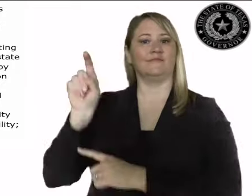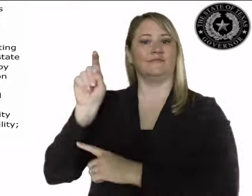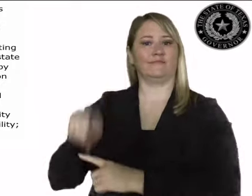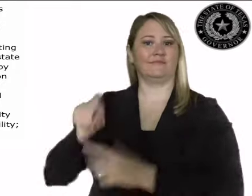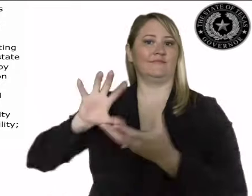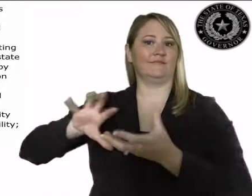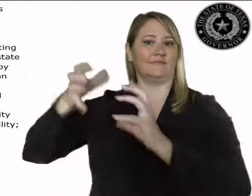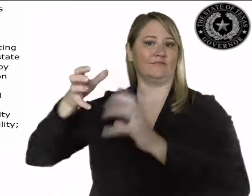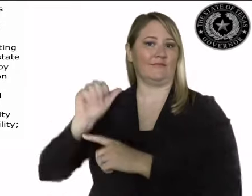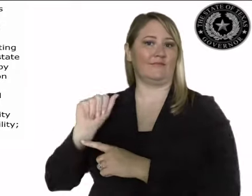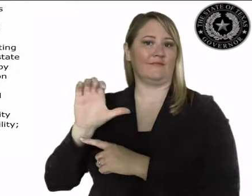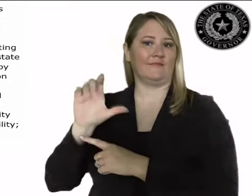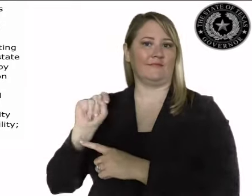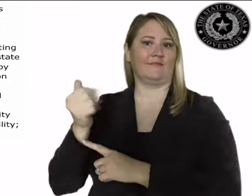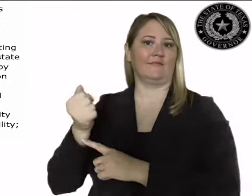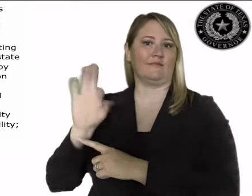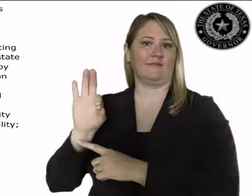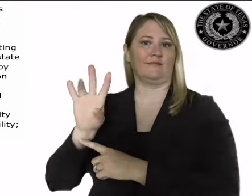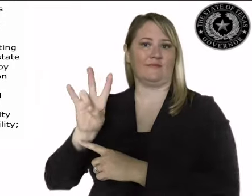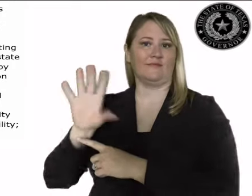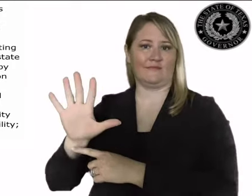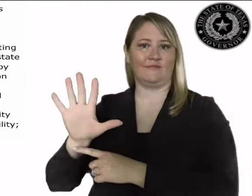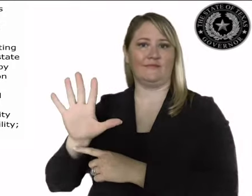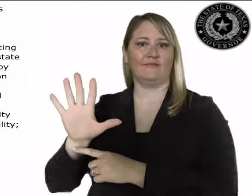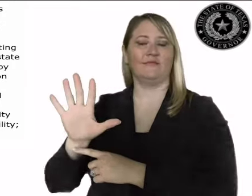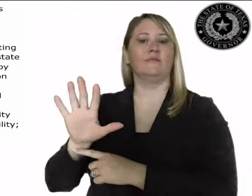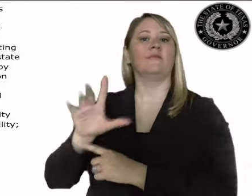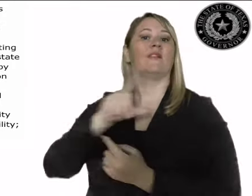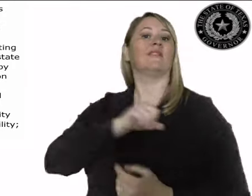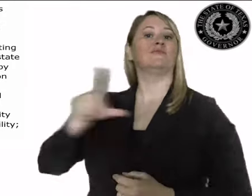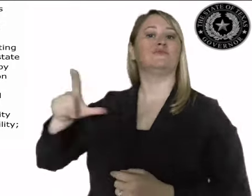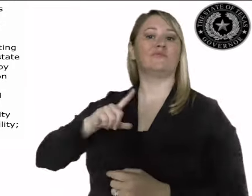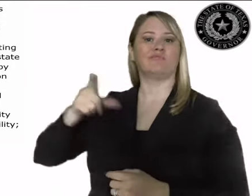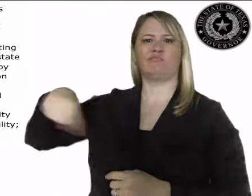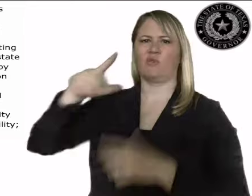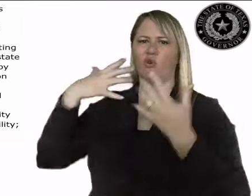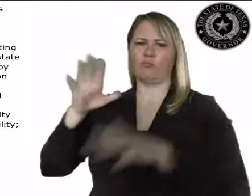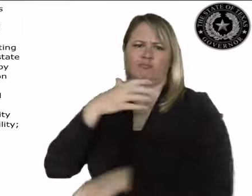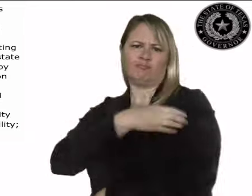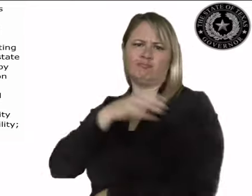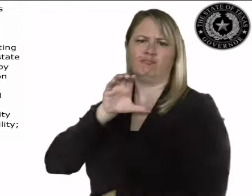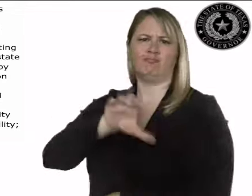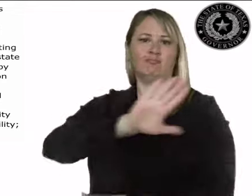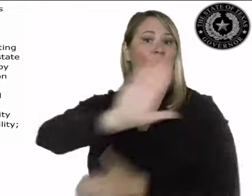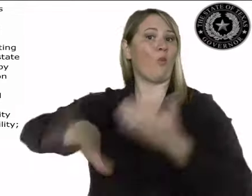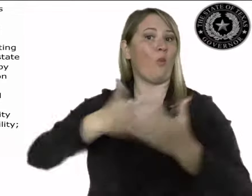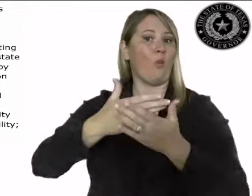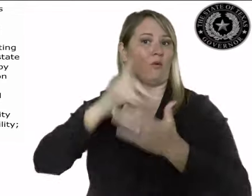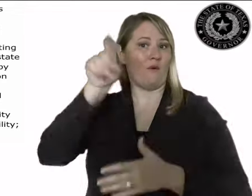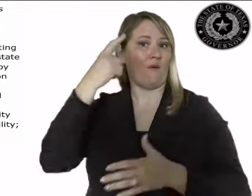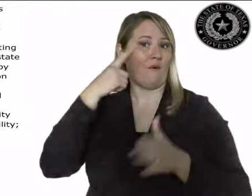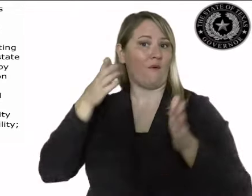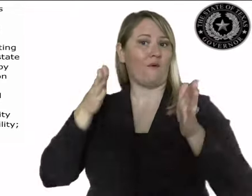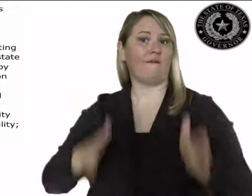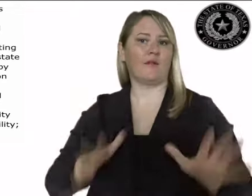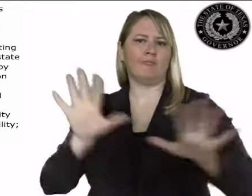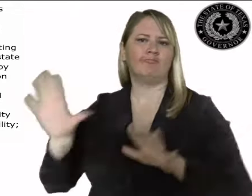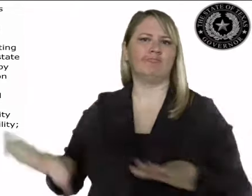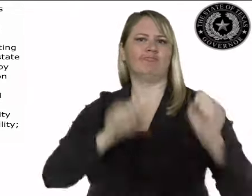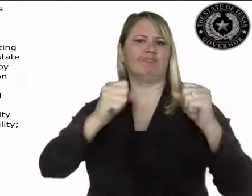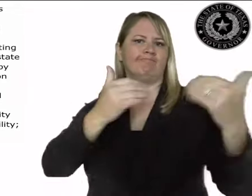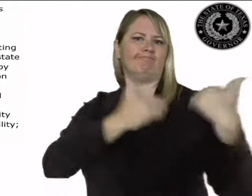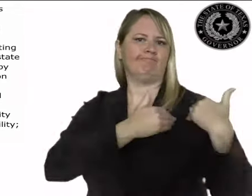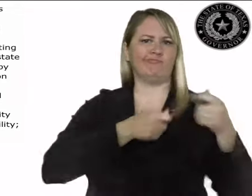Whereas, in the Texas Disaster Act of 1975, the legislature charged the governor with the